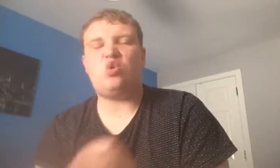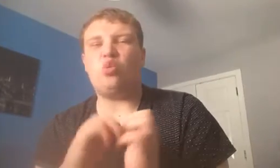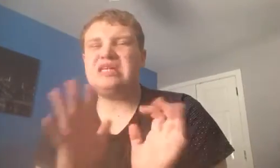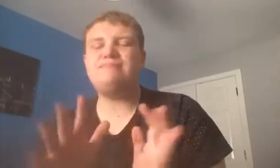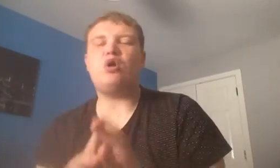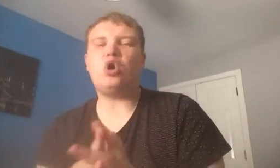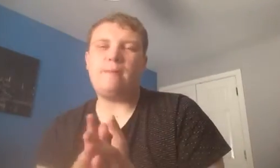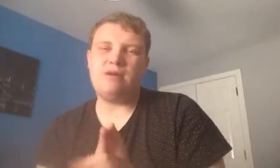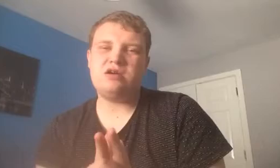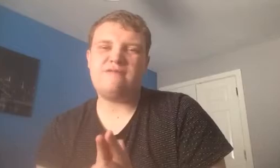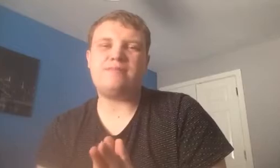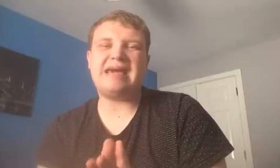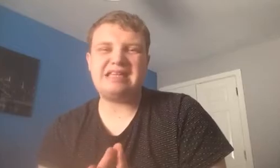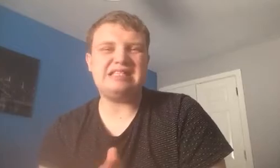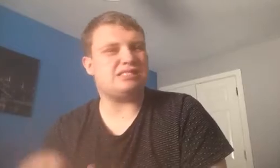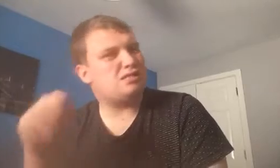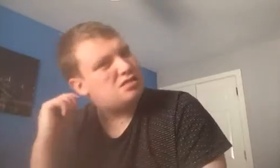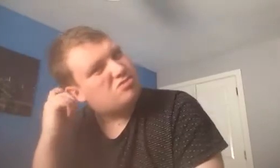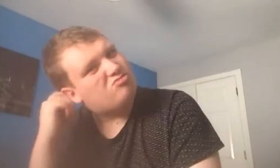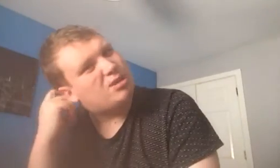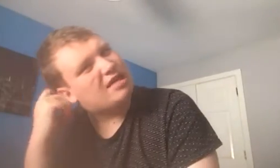We bought him for pennies, really.